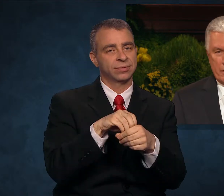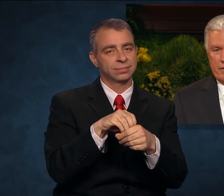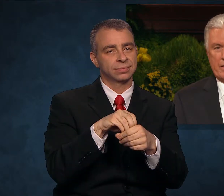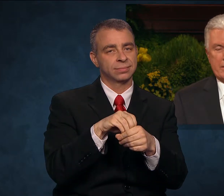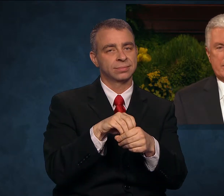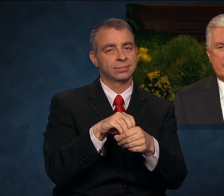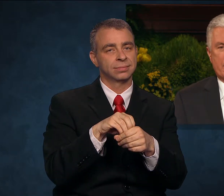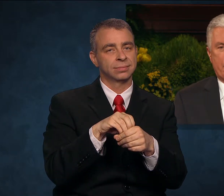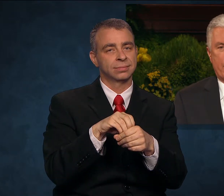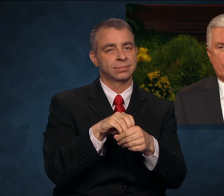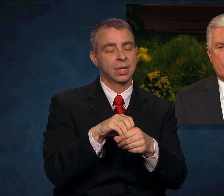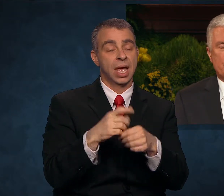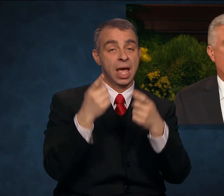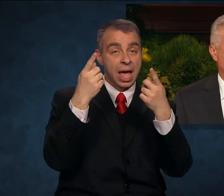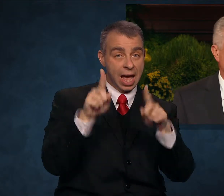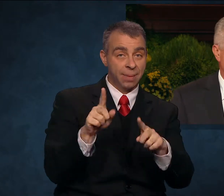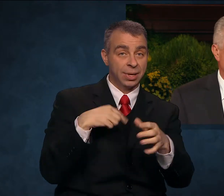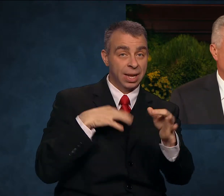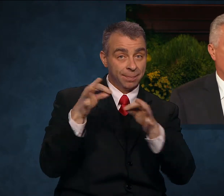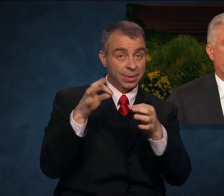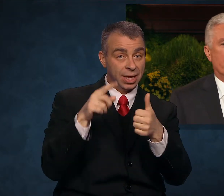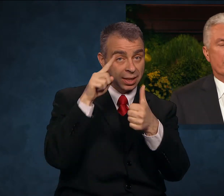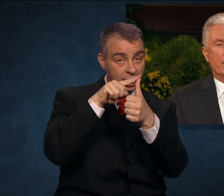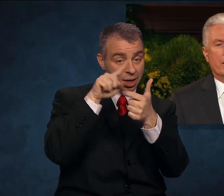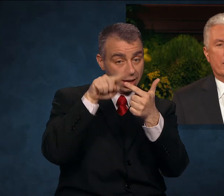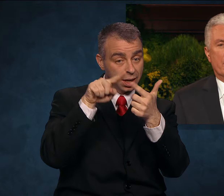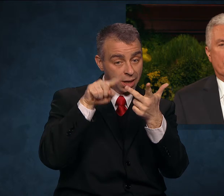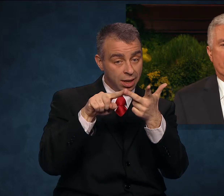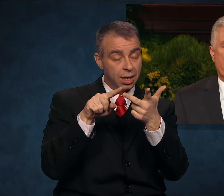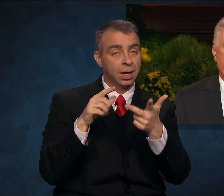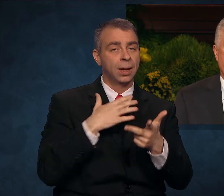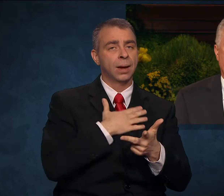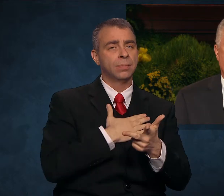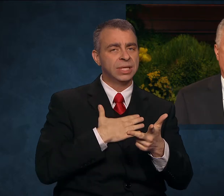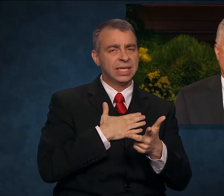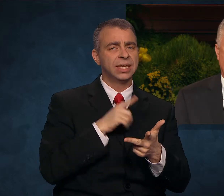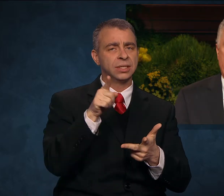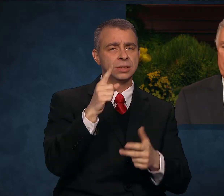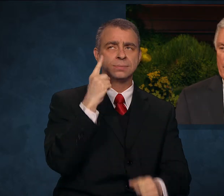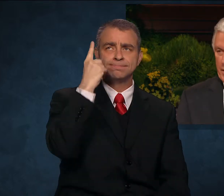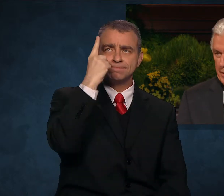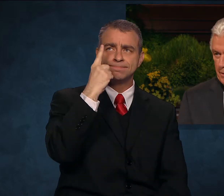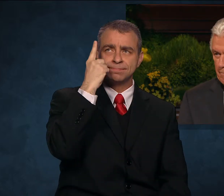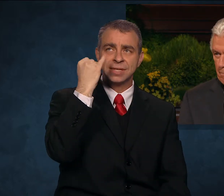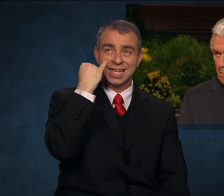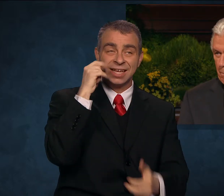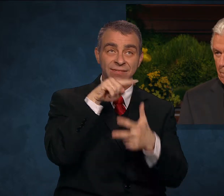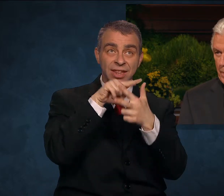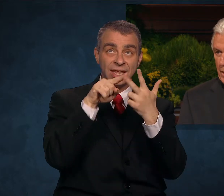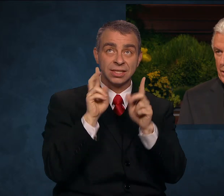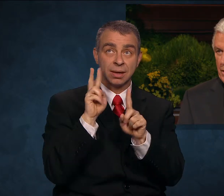you and all of us to ponder if any might apply.